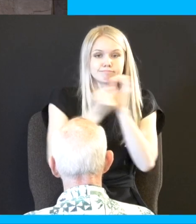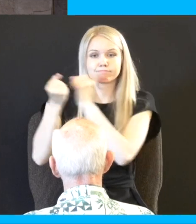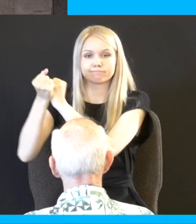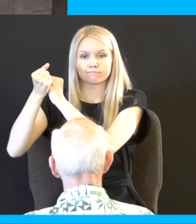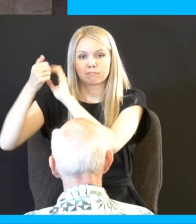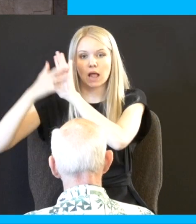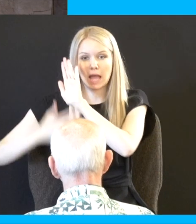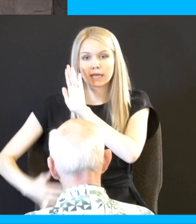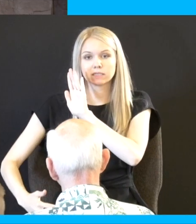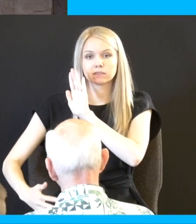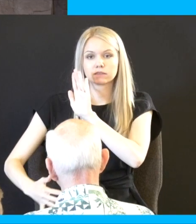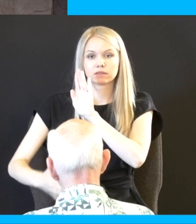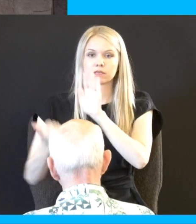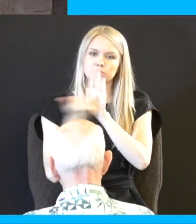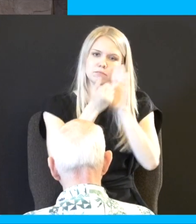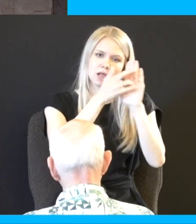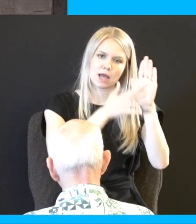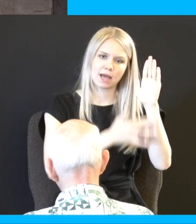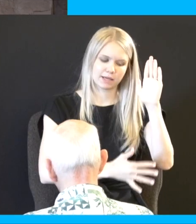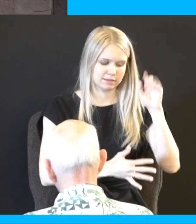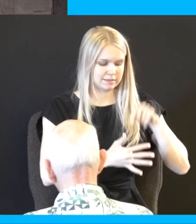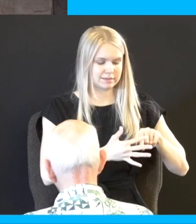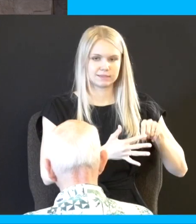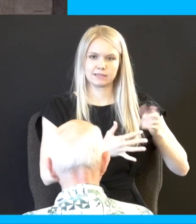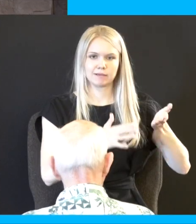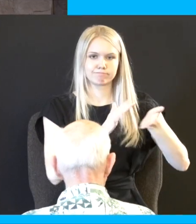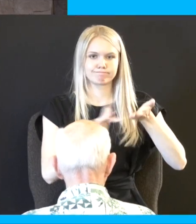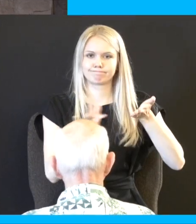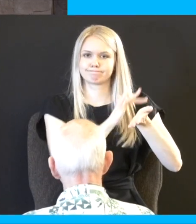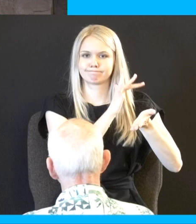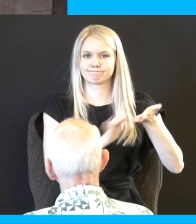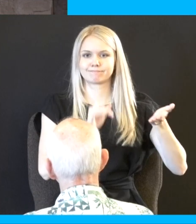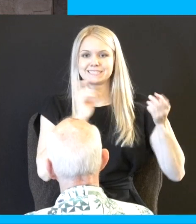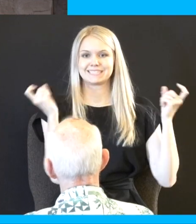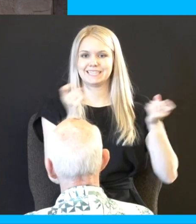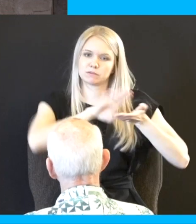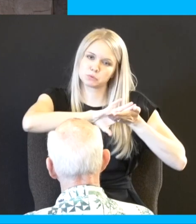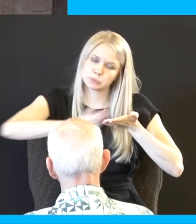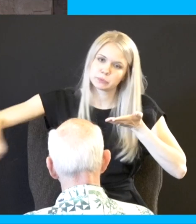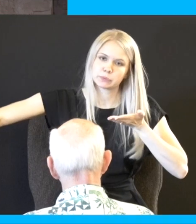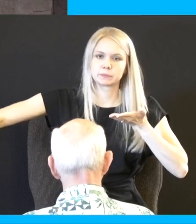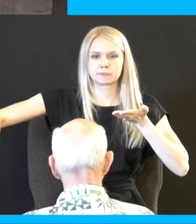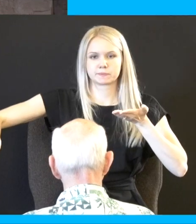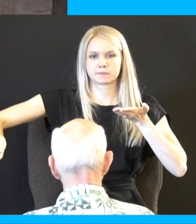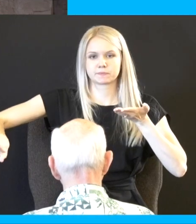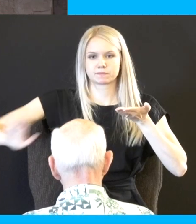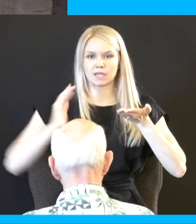that shed blood pays for our sins before God it atones it covers or atones our sins before God